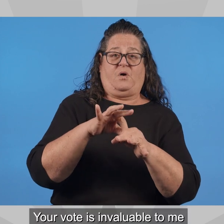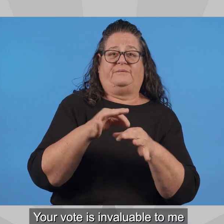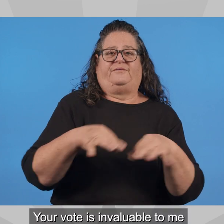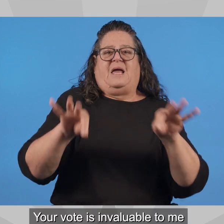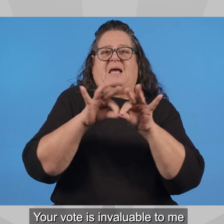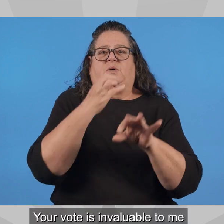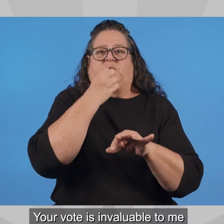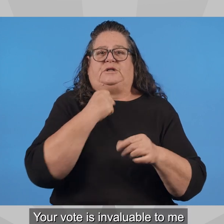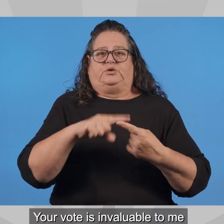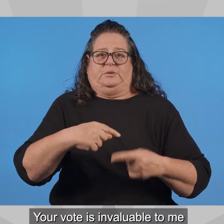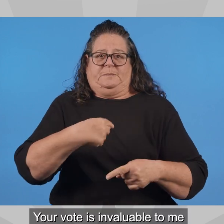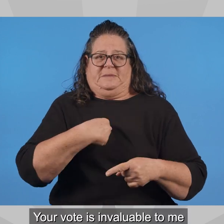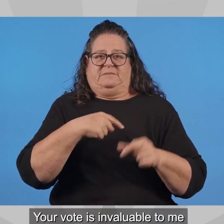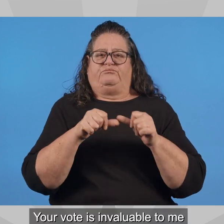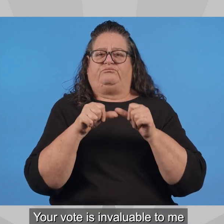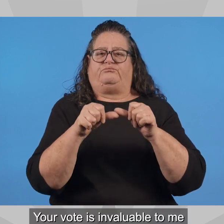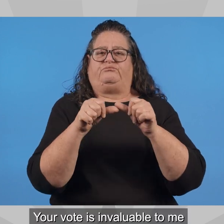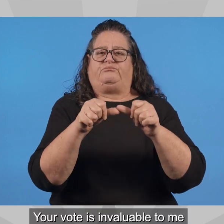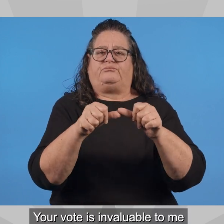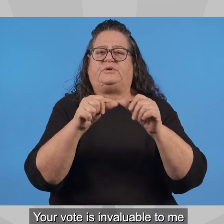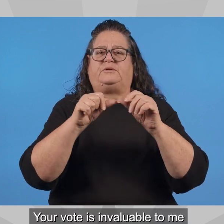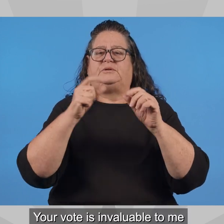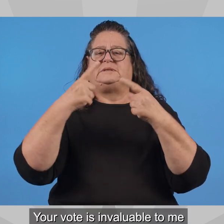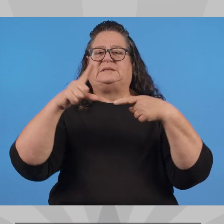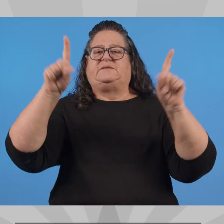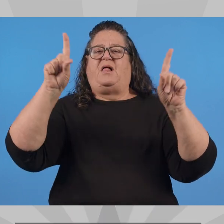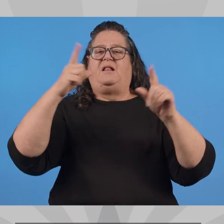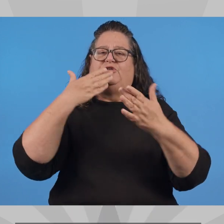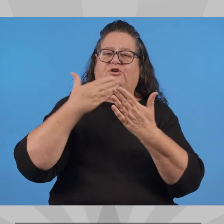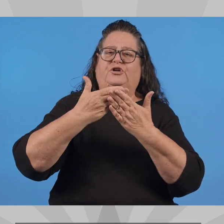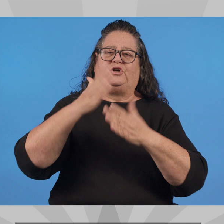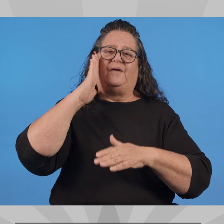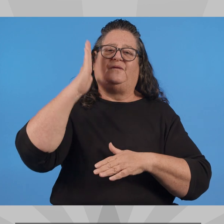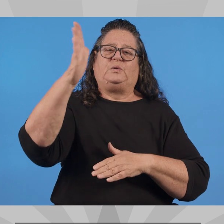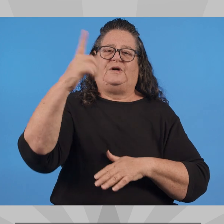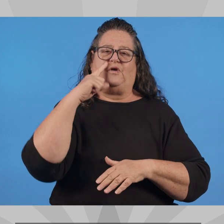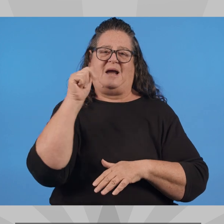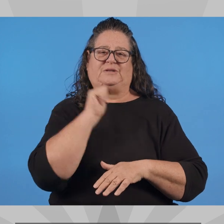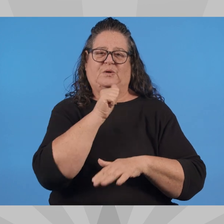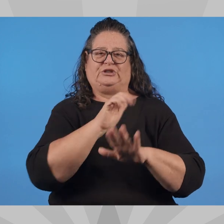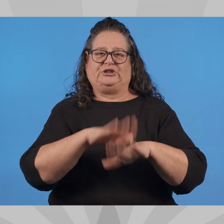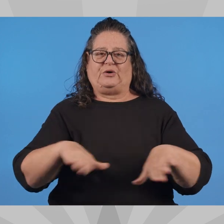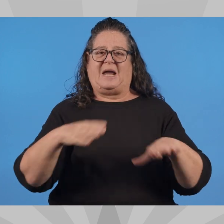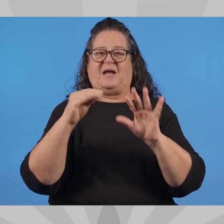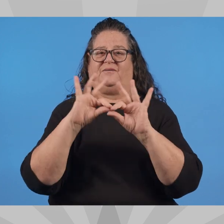Your vote is invaluable to me in forging a brighter future for Arizona's children and families.